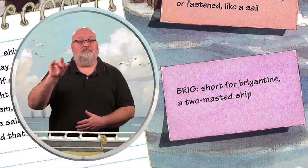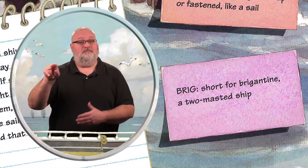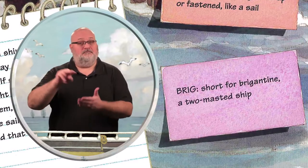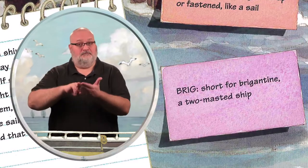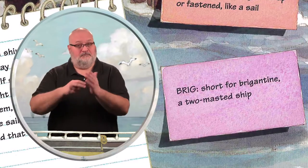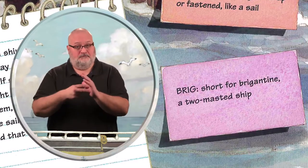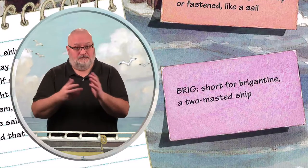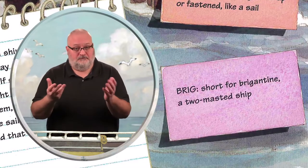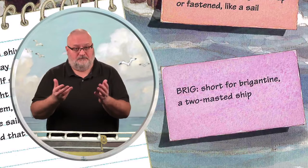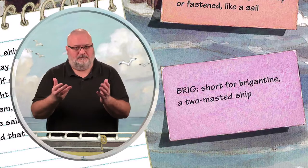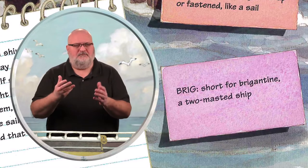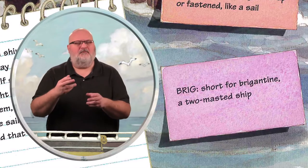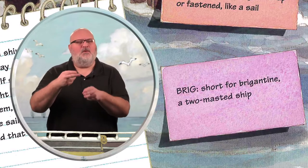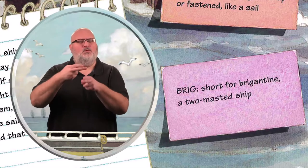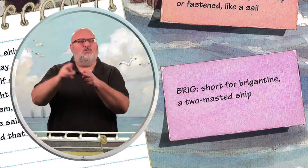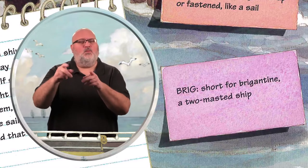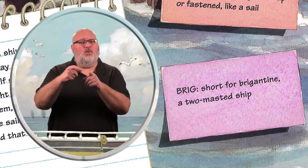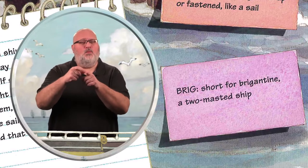Brig.